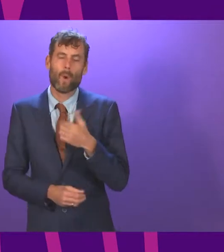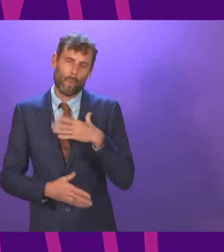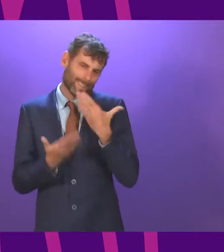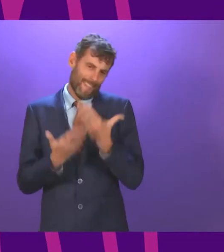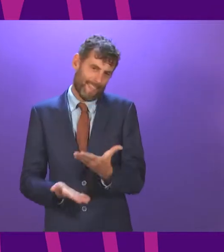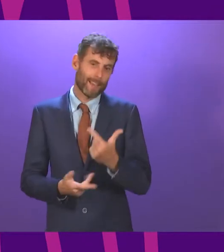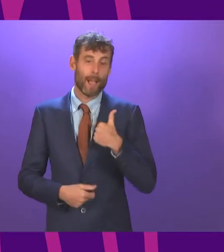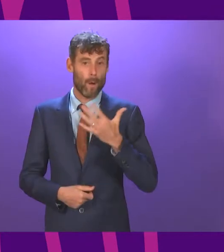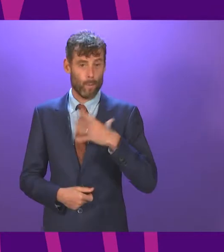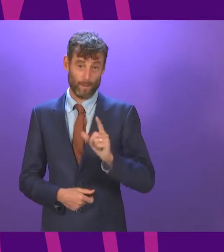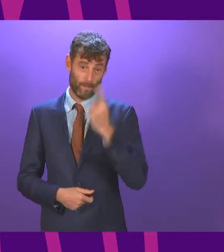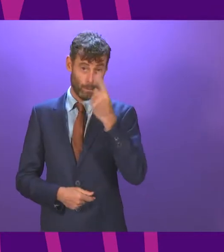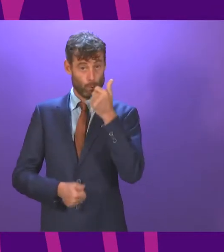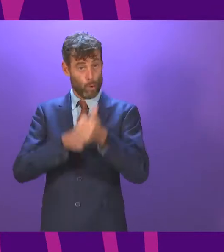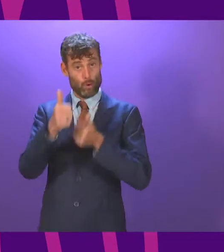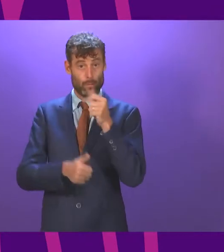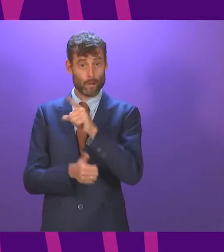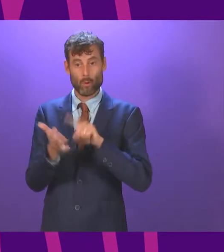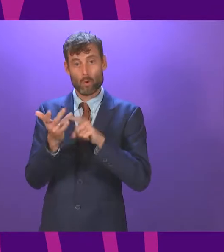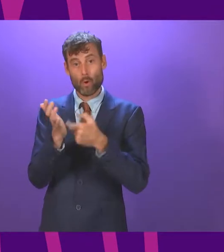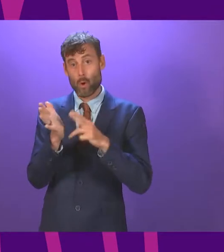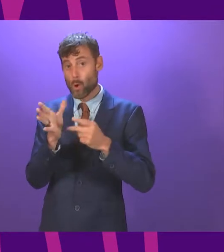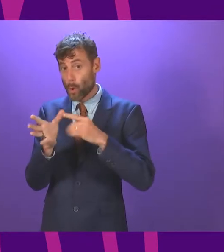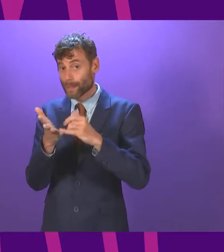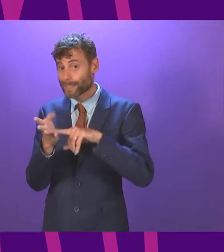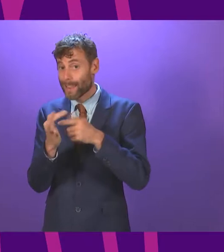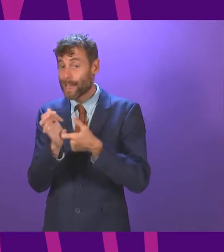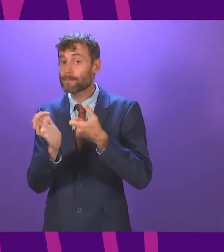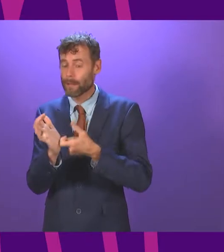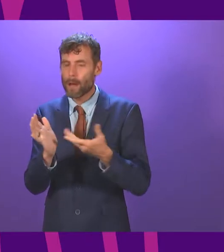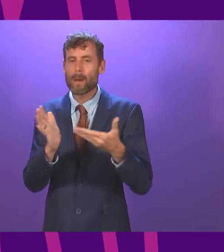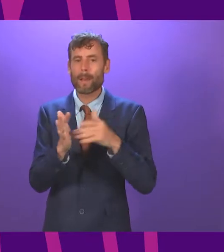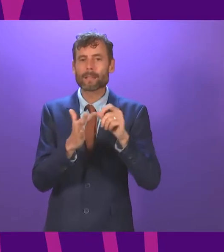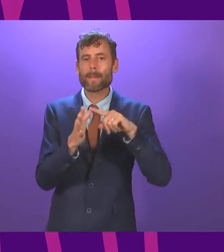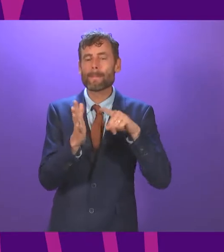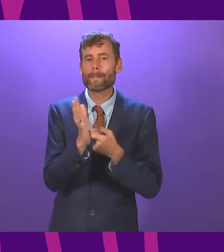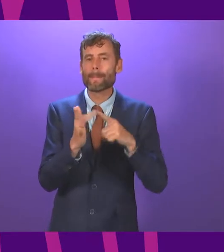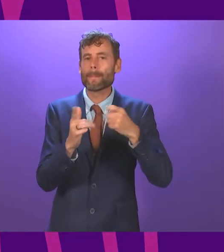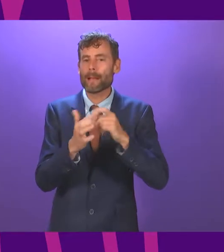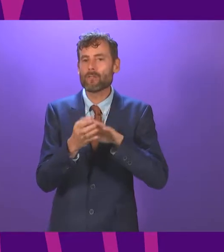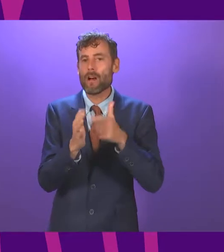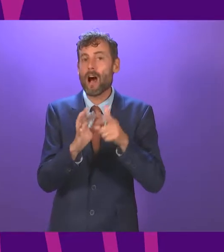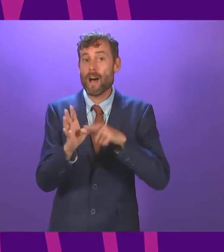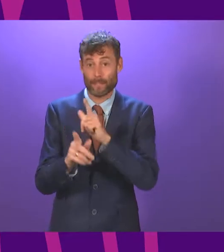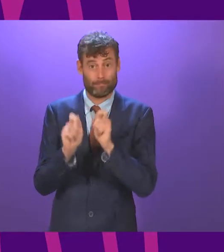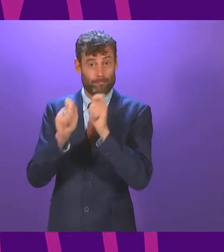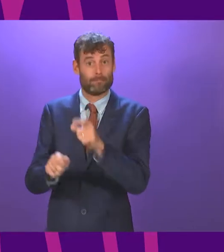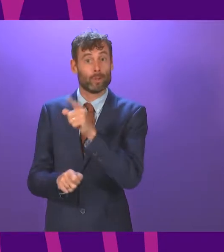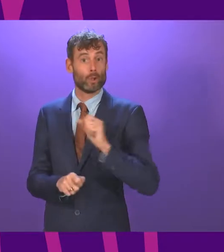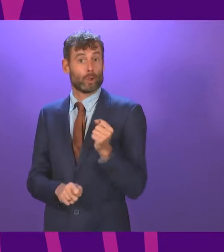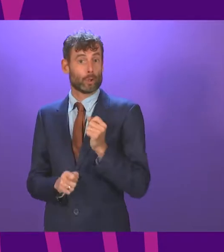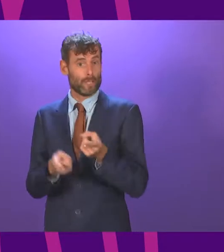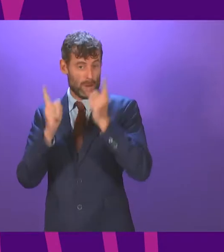by congratulating Lorna Slater and Patrick Harvey on their appointment as Scottish ministers? Although we may have the odd